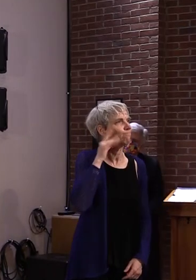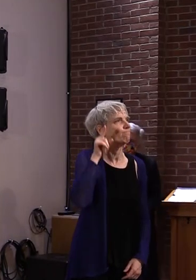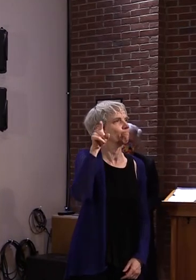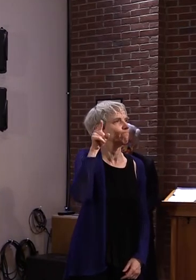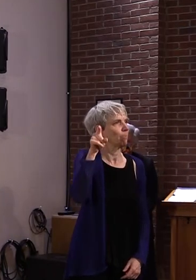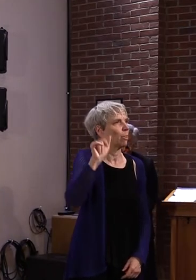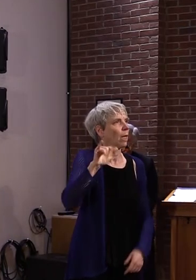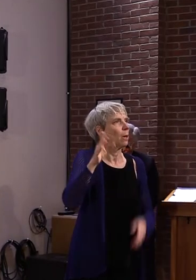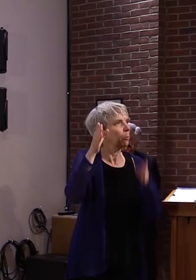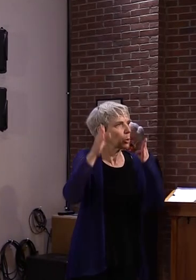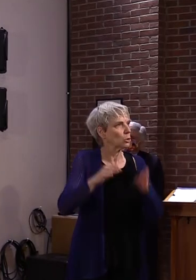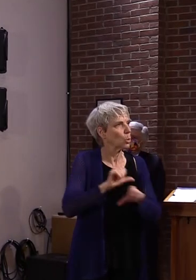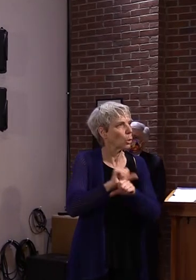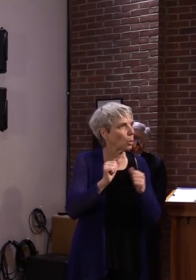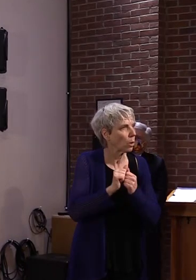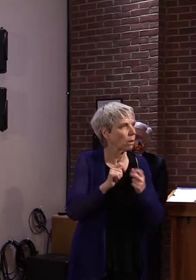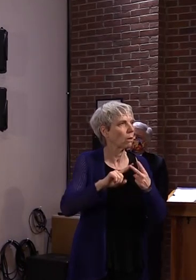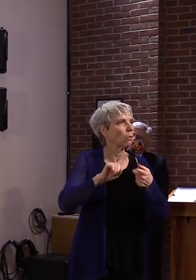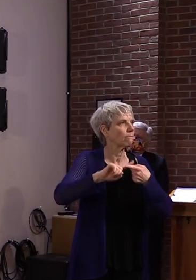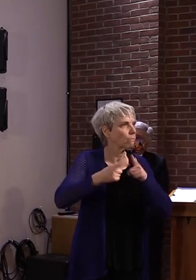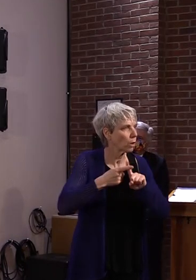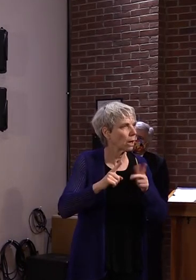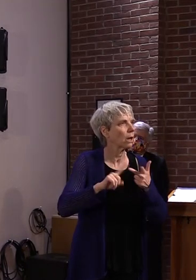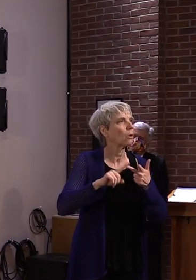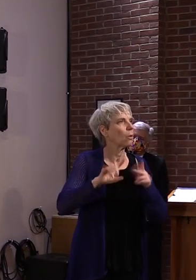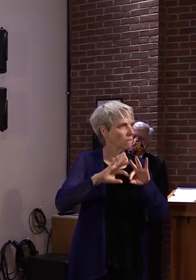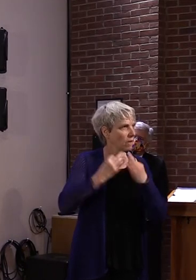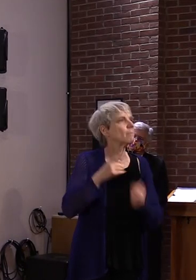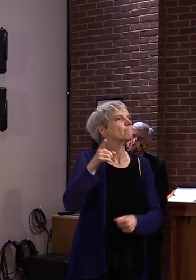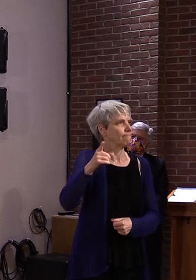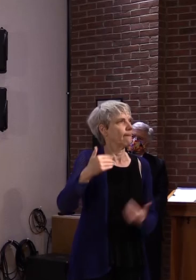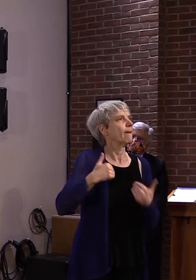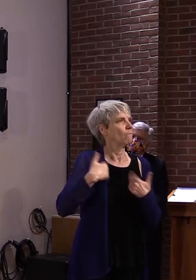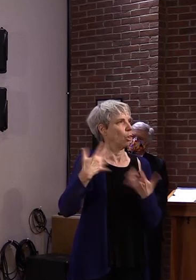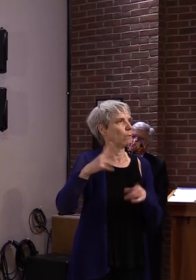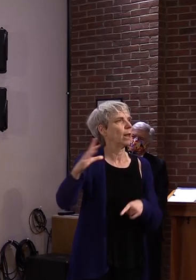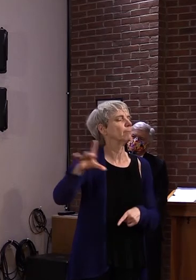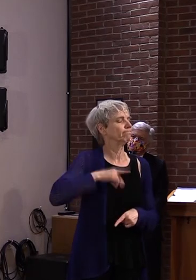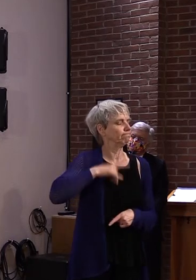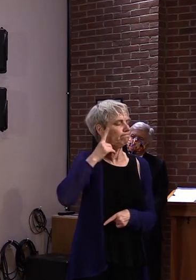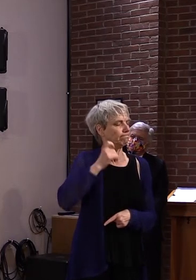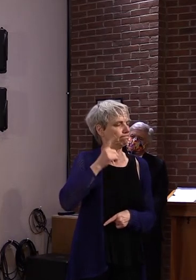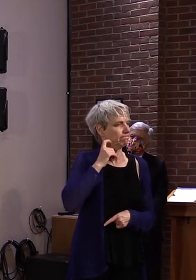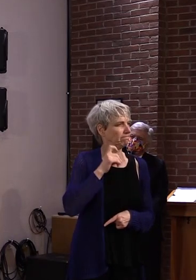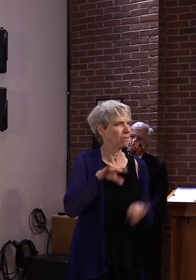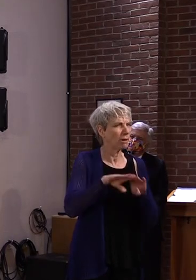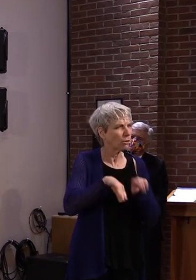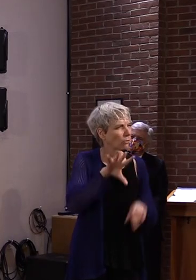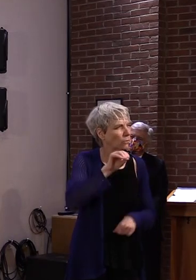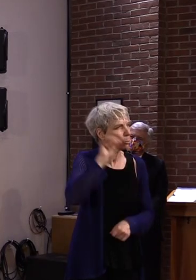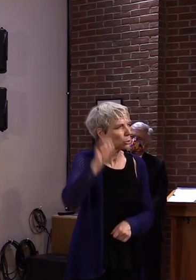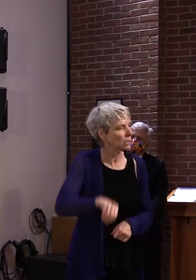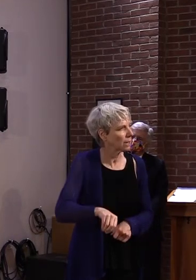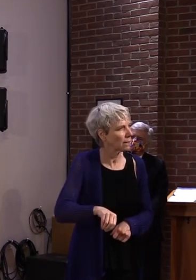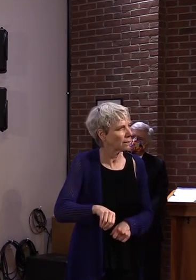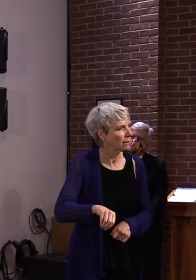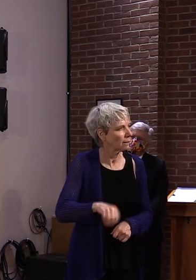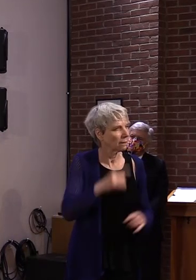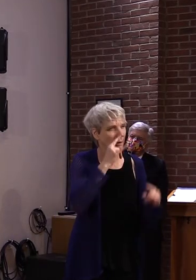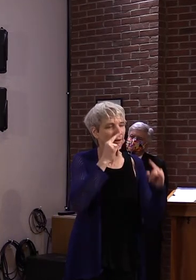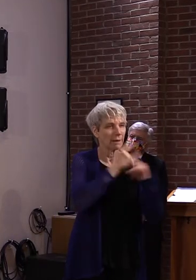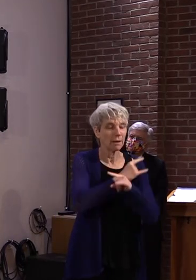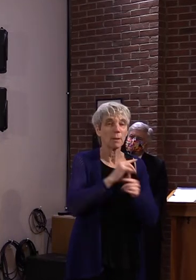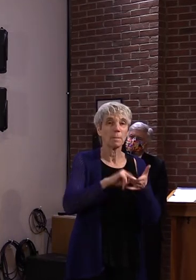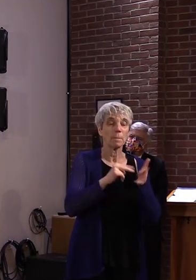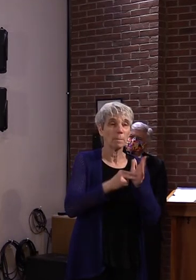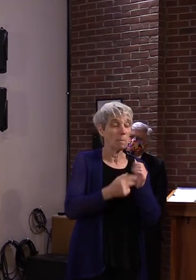patient. So that's under 50%. The majority of the contacts were, as you